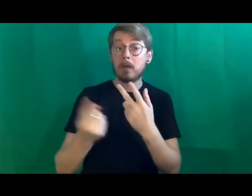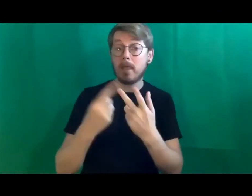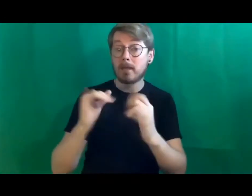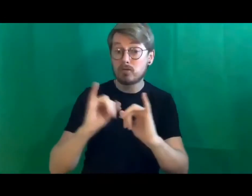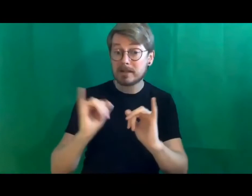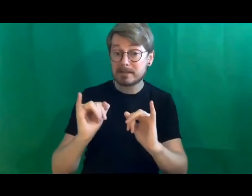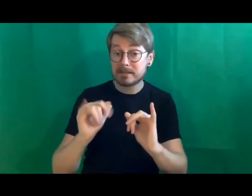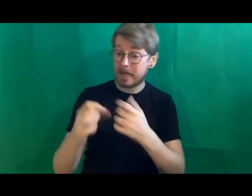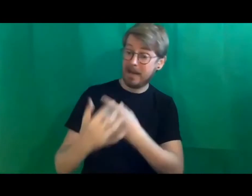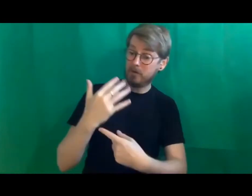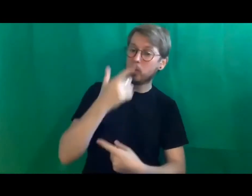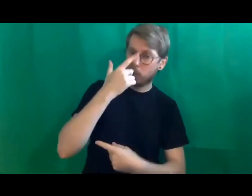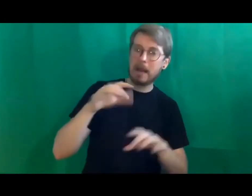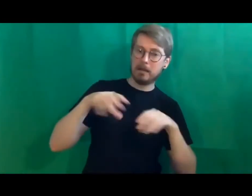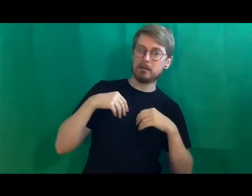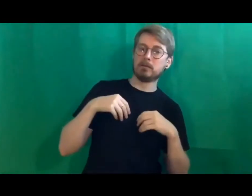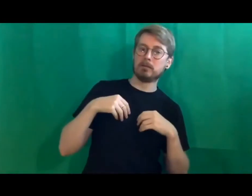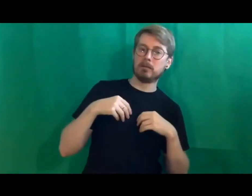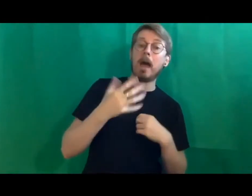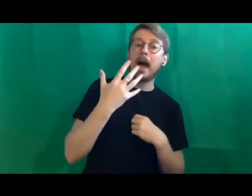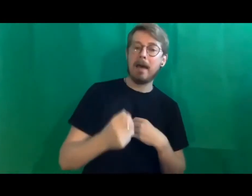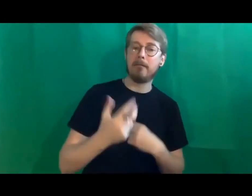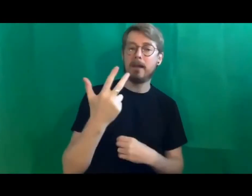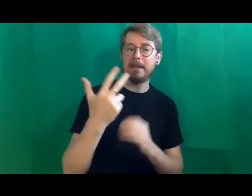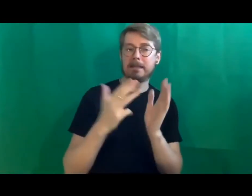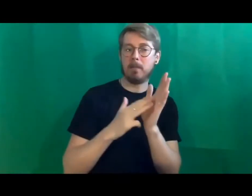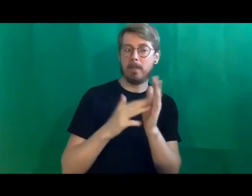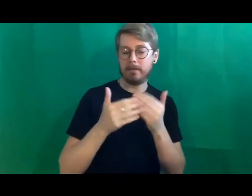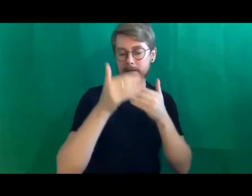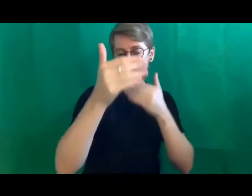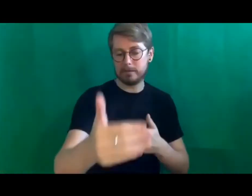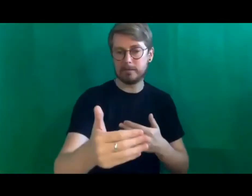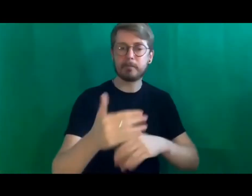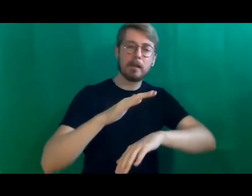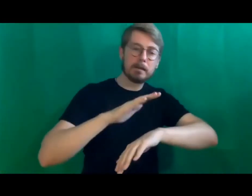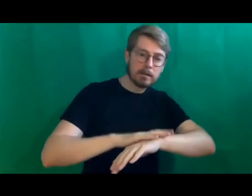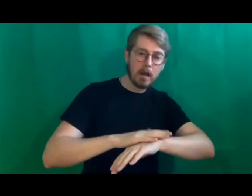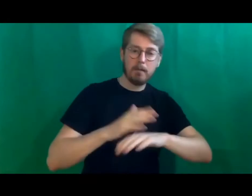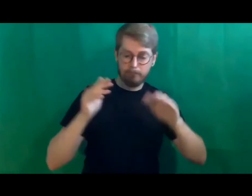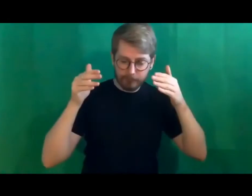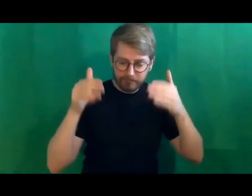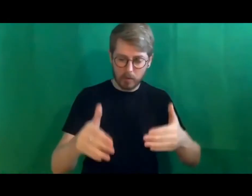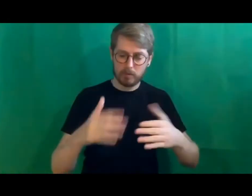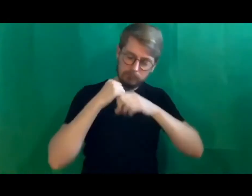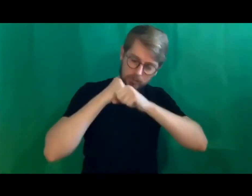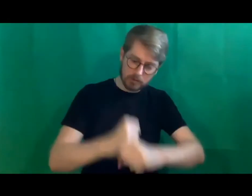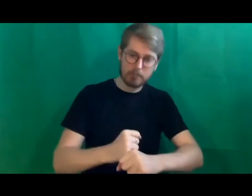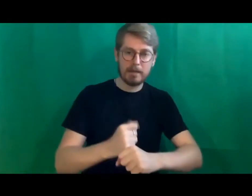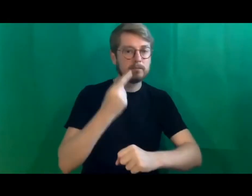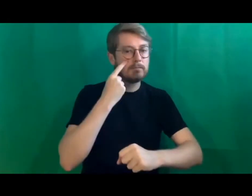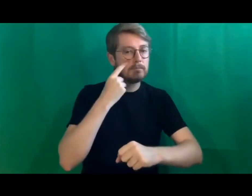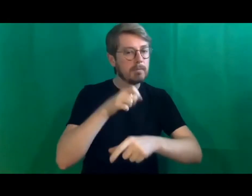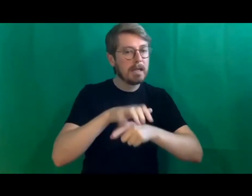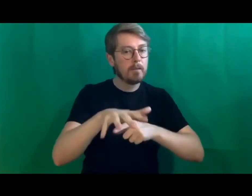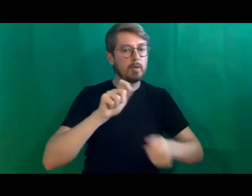with you know we can do that but we've given ourselves 18 months and a lot of time and a lot of energy to really commit to seeing some change